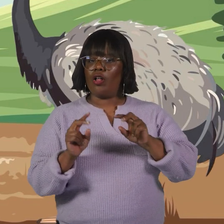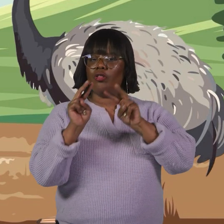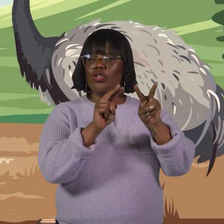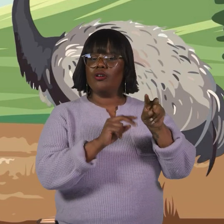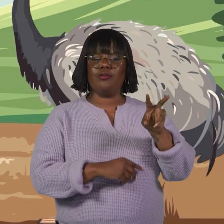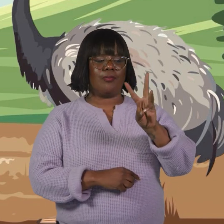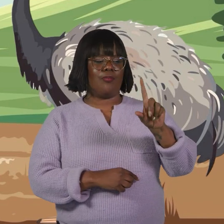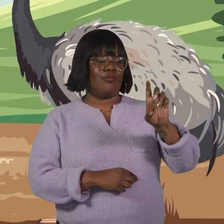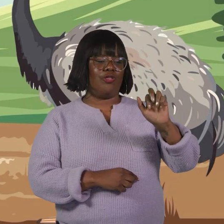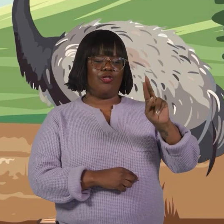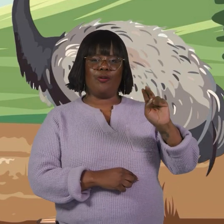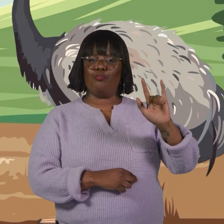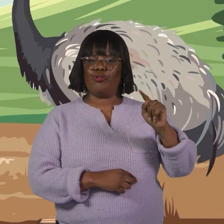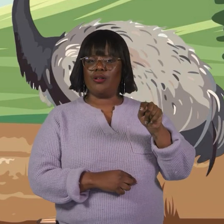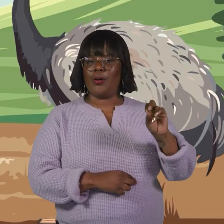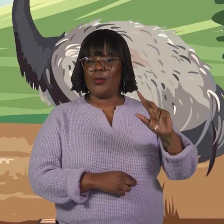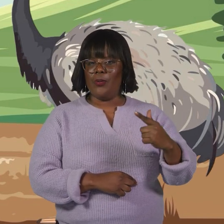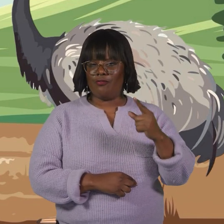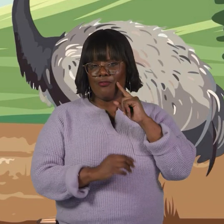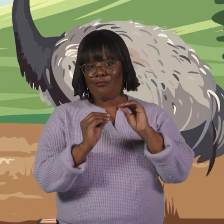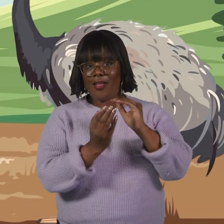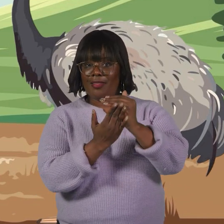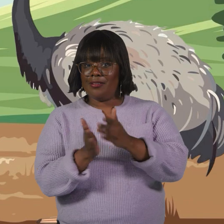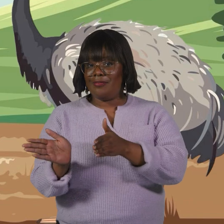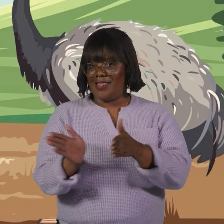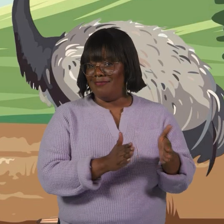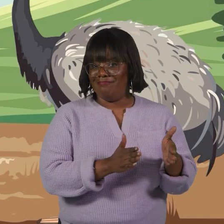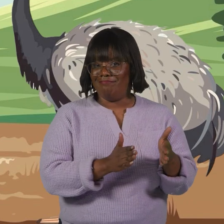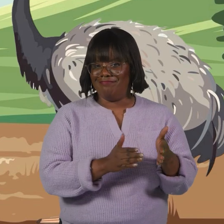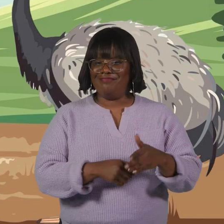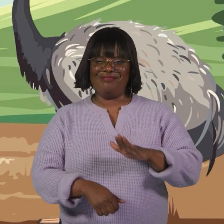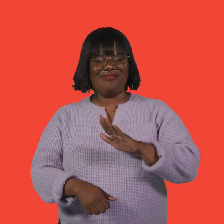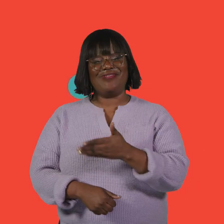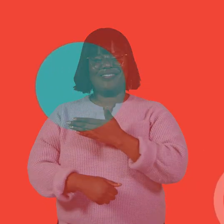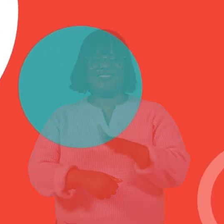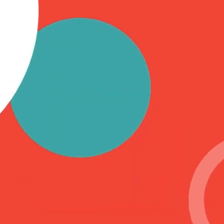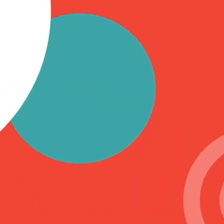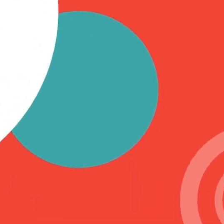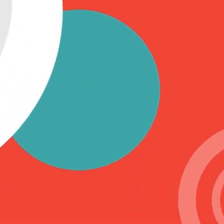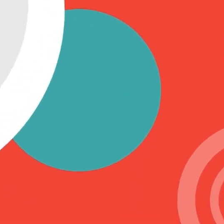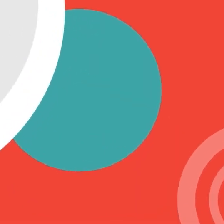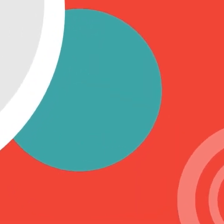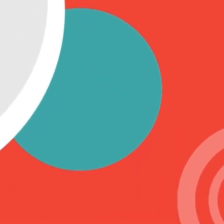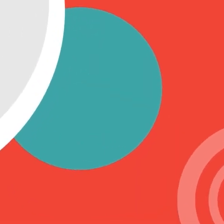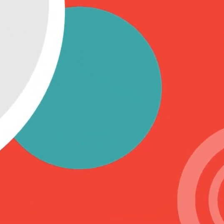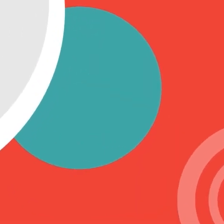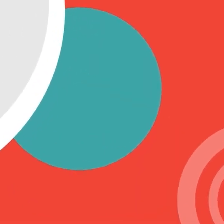make sure to check out learnbright.org for more lesson plans. Hope you had fun learning with